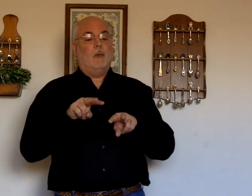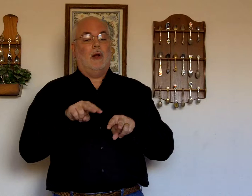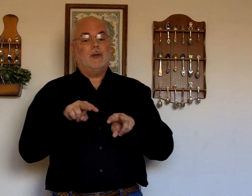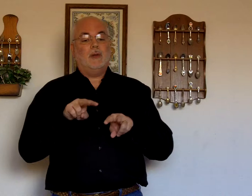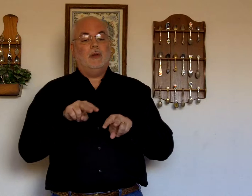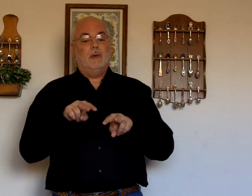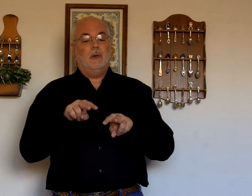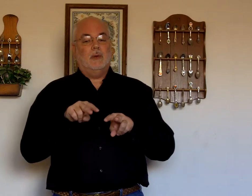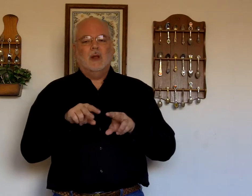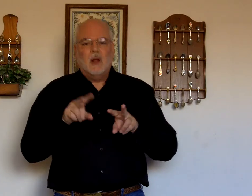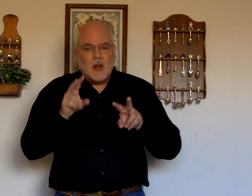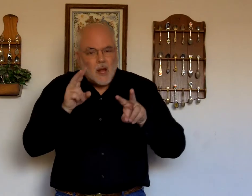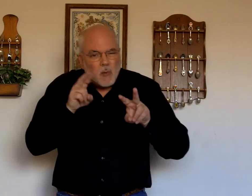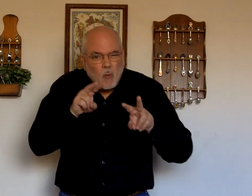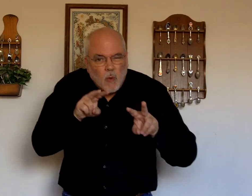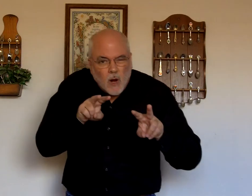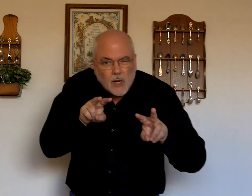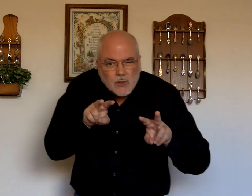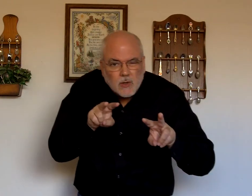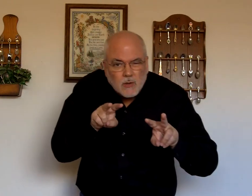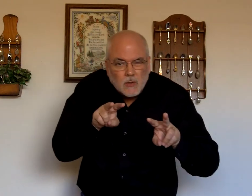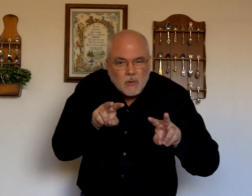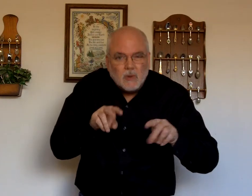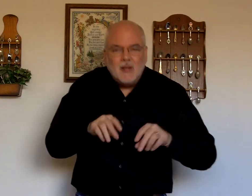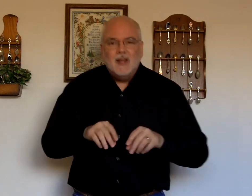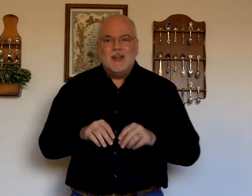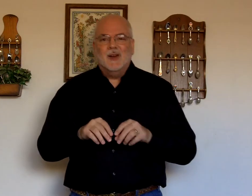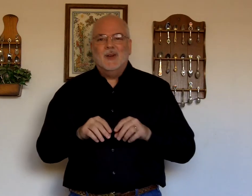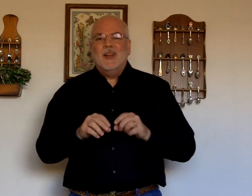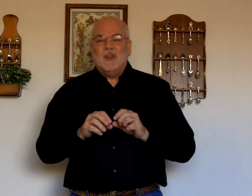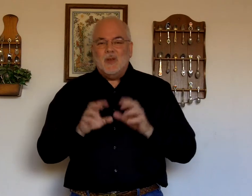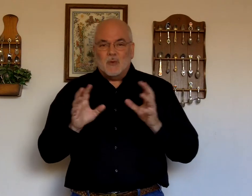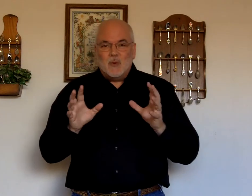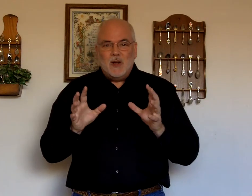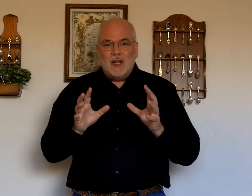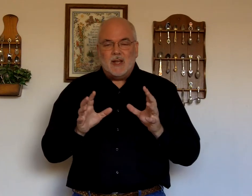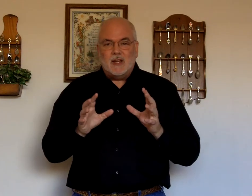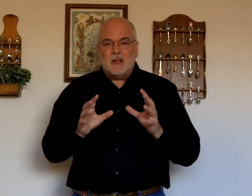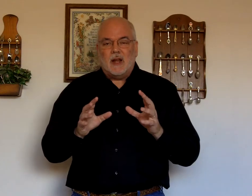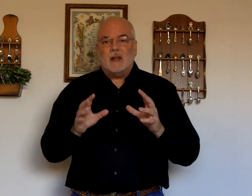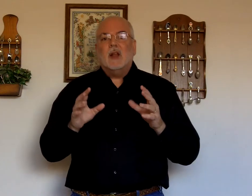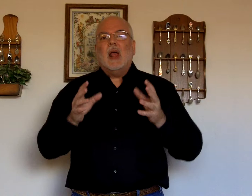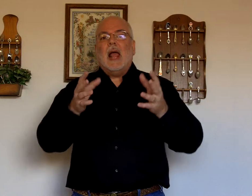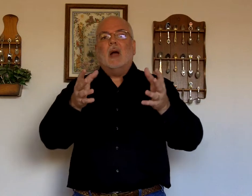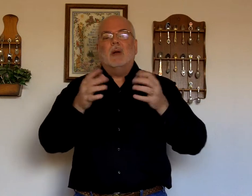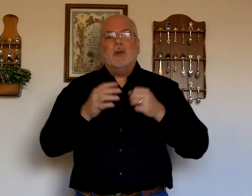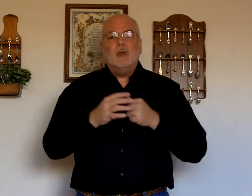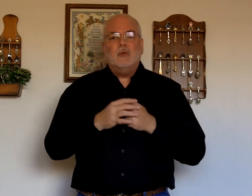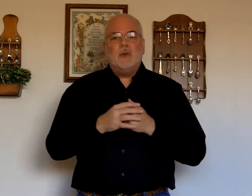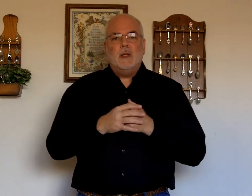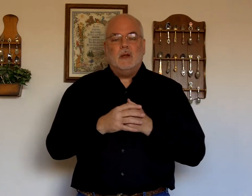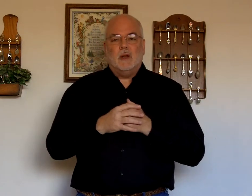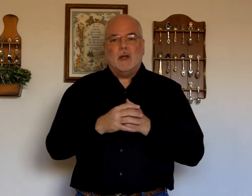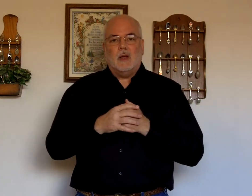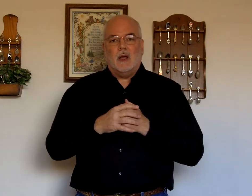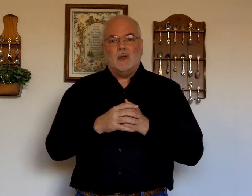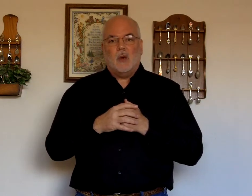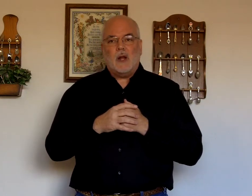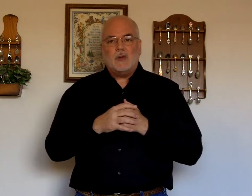watching you. I'm watching you. I'm You know. You can really get into that. However you feel. That God is watching.